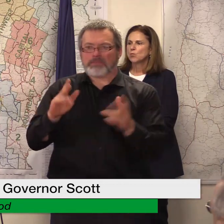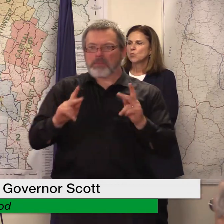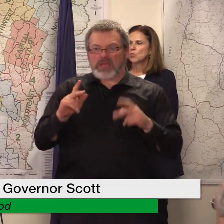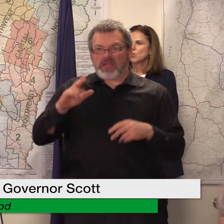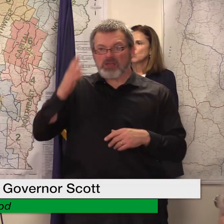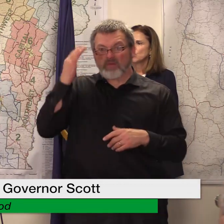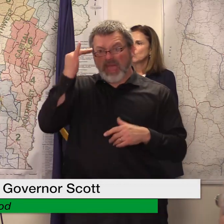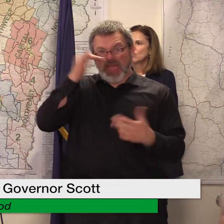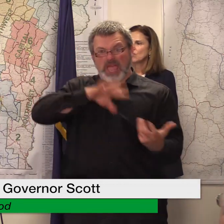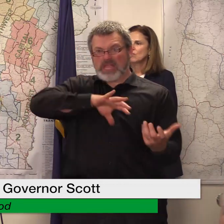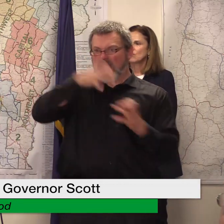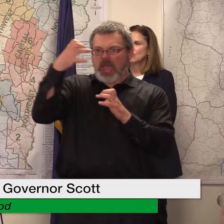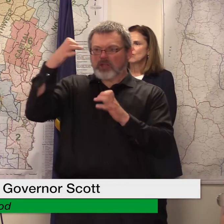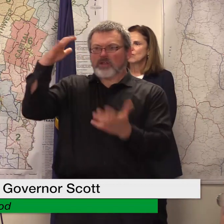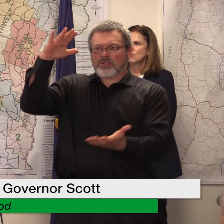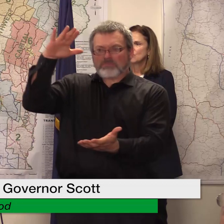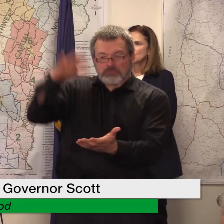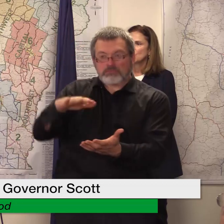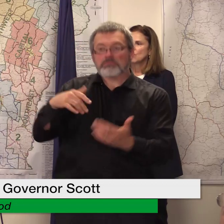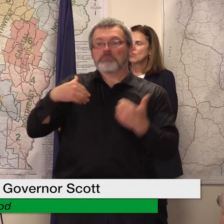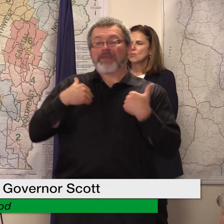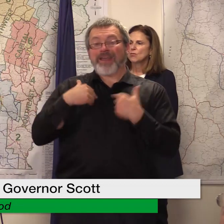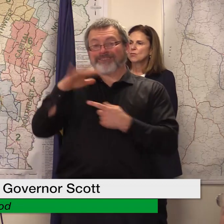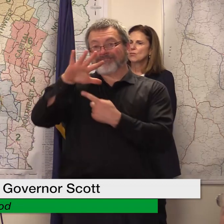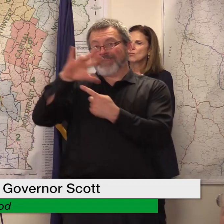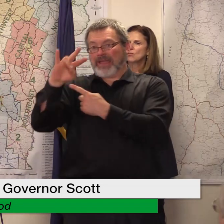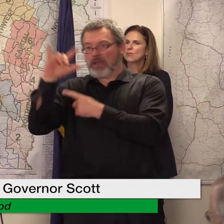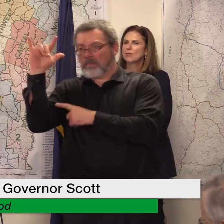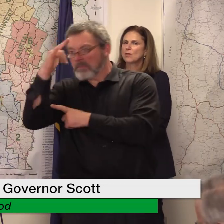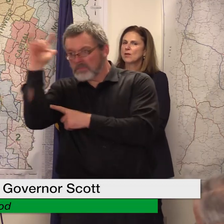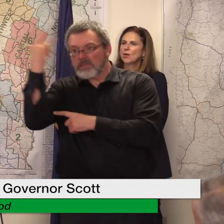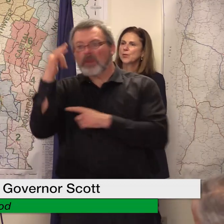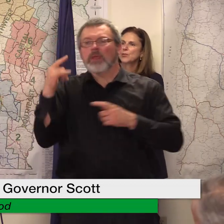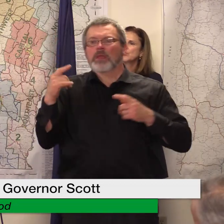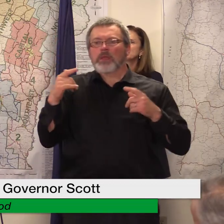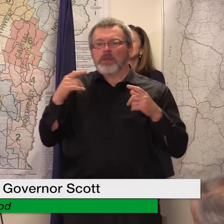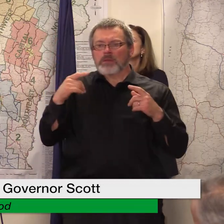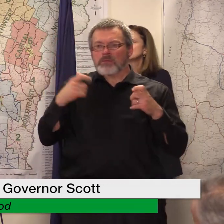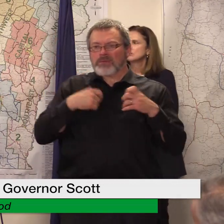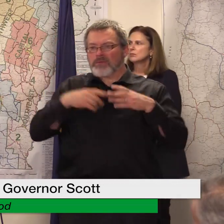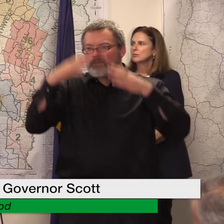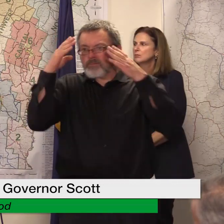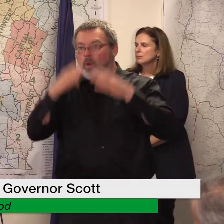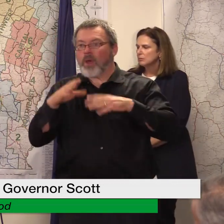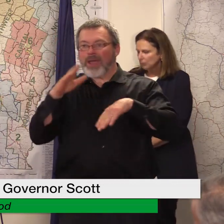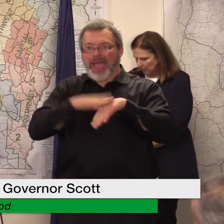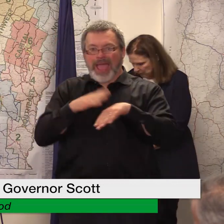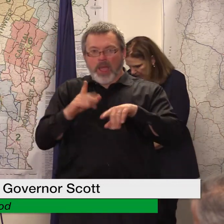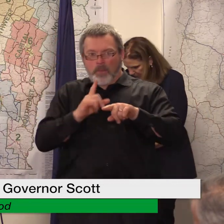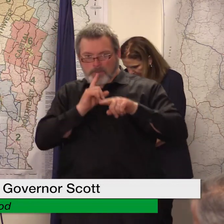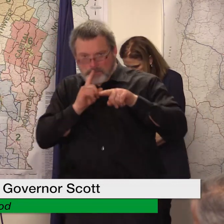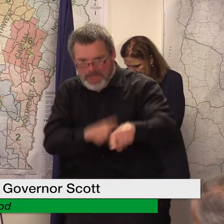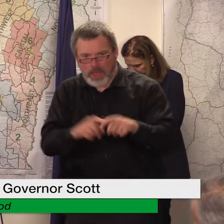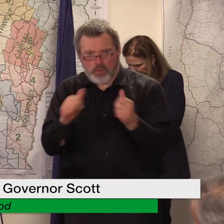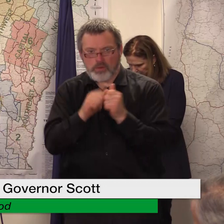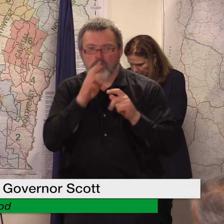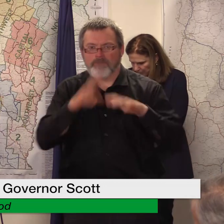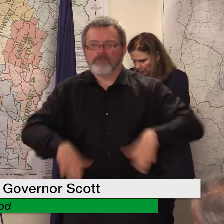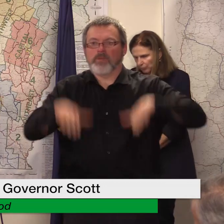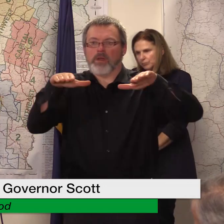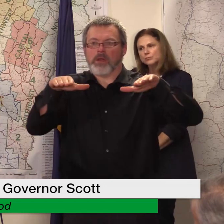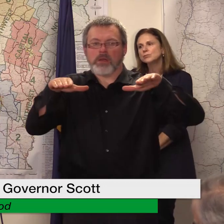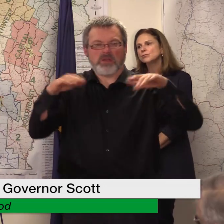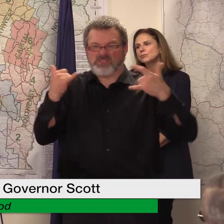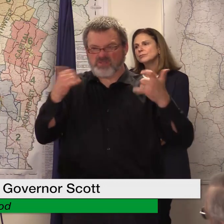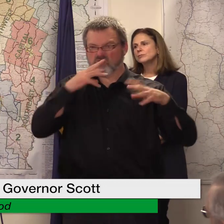airmen and soldiers that are solely focused on flood response and recovery missions and i i put